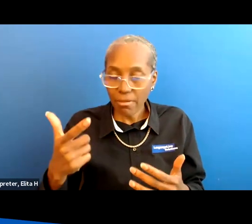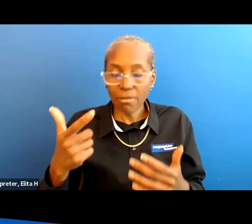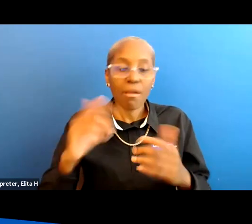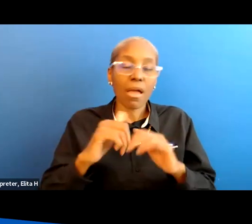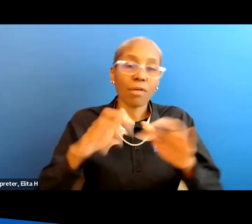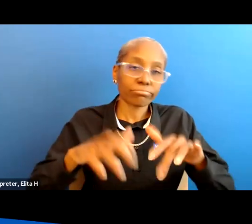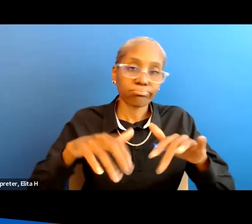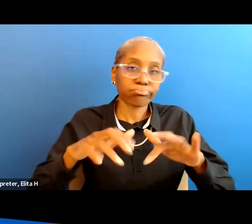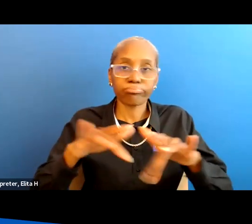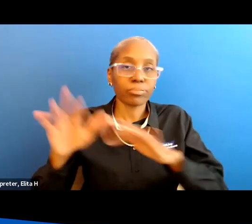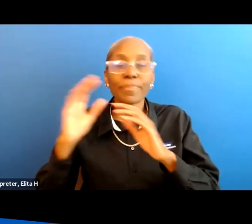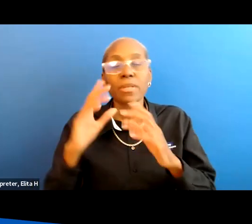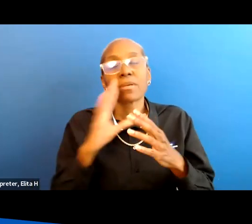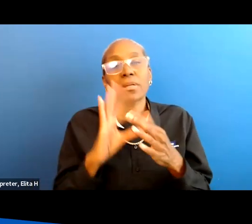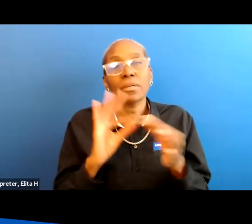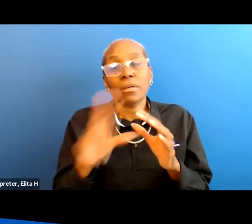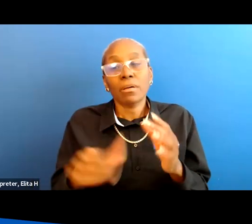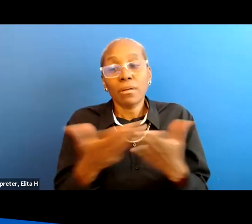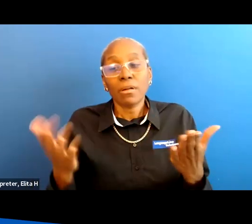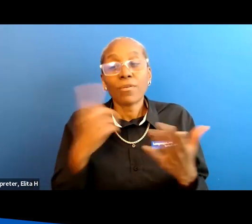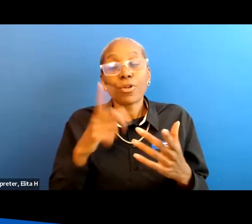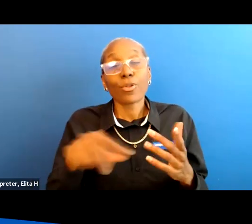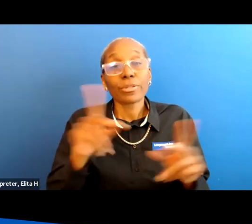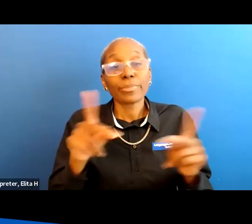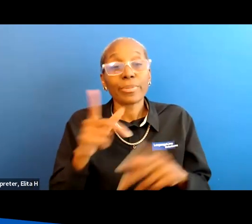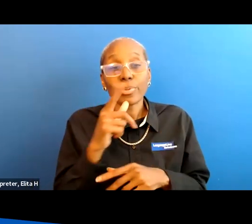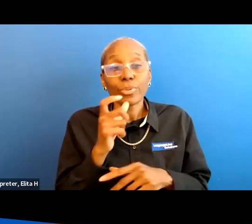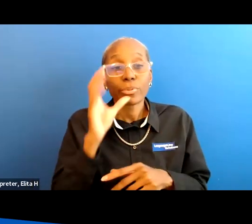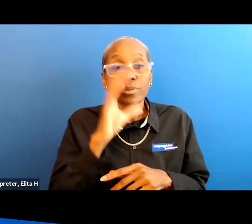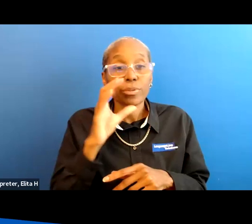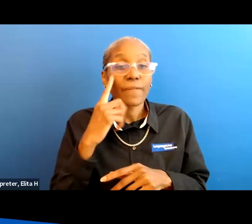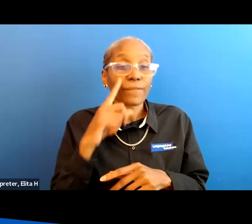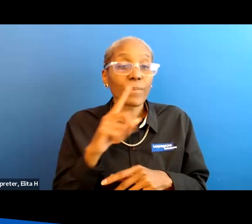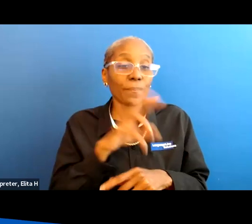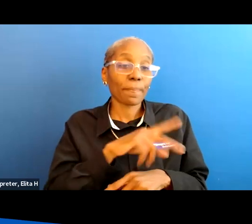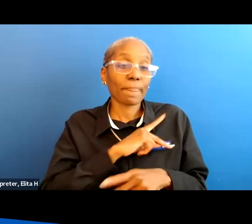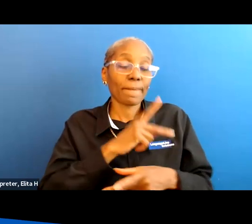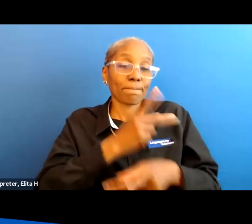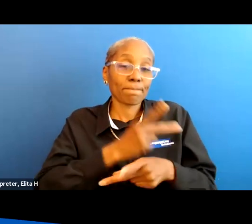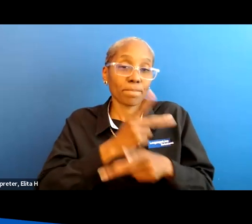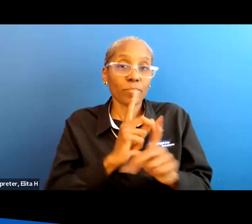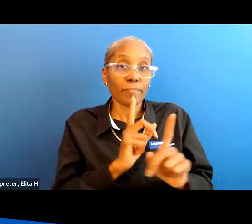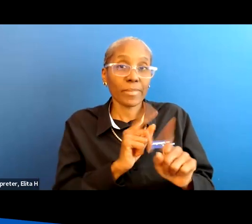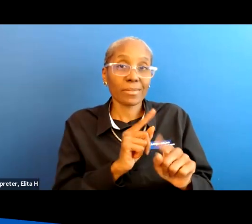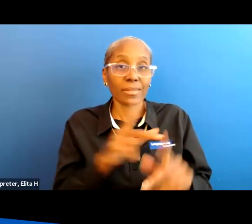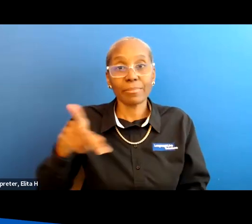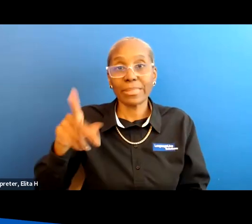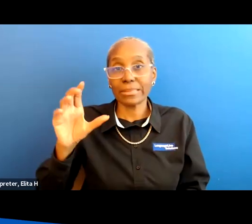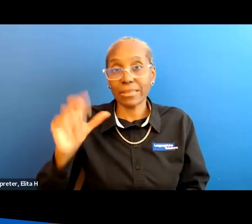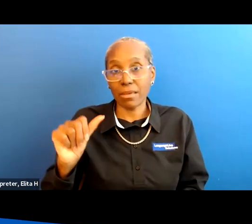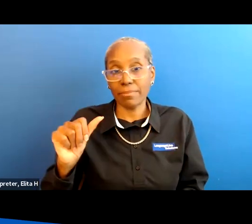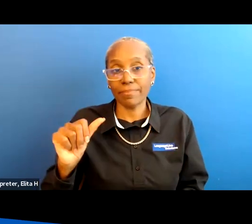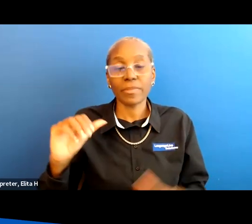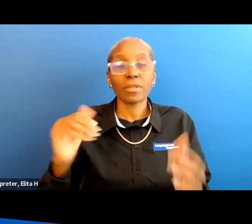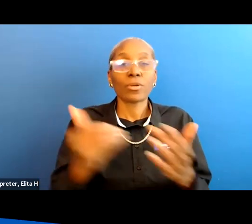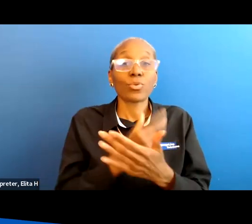that i wanted to mention another thing for those people who are looking for personal care attendance um there is a